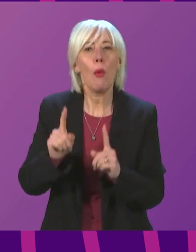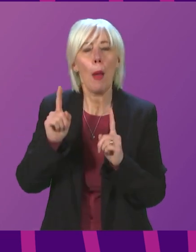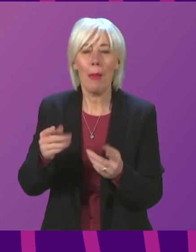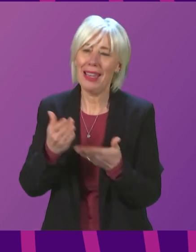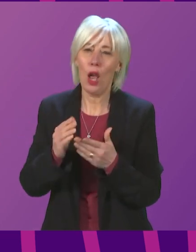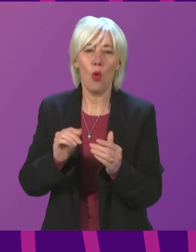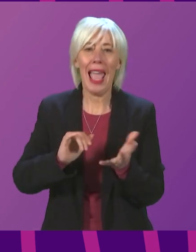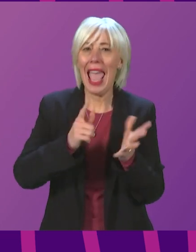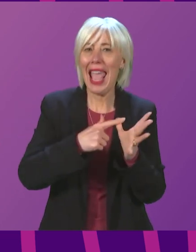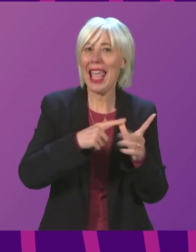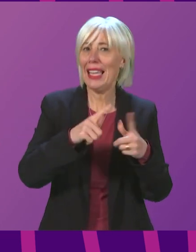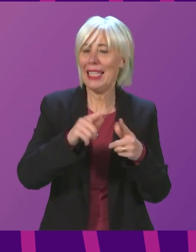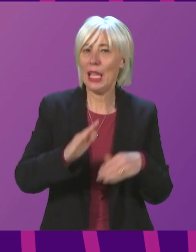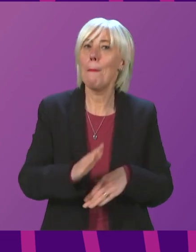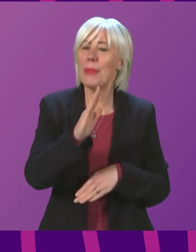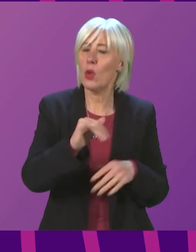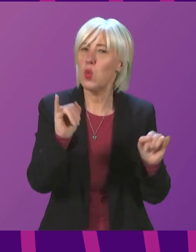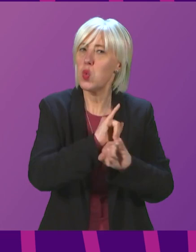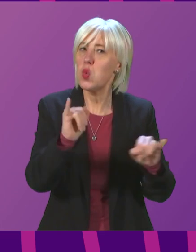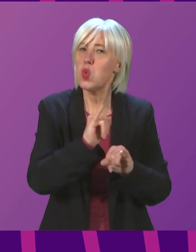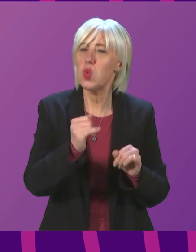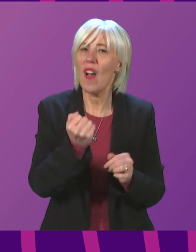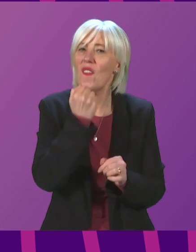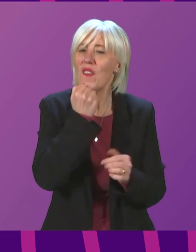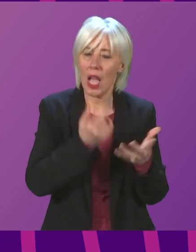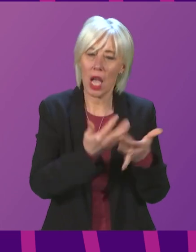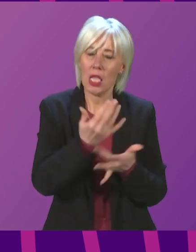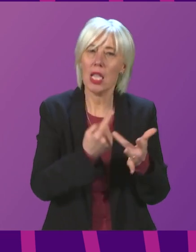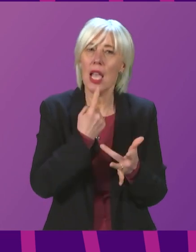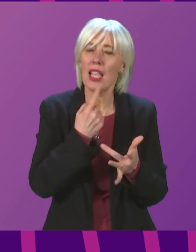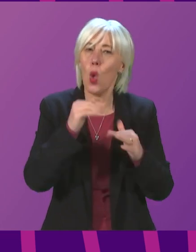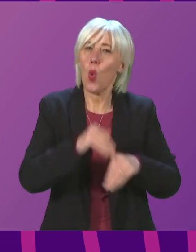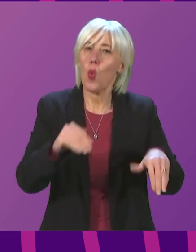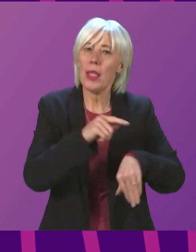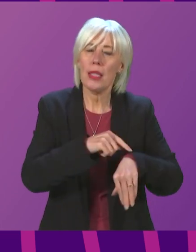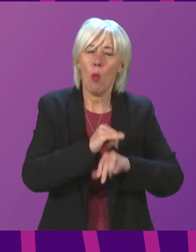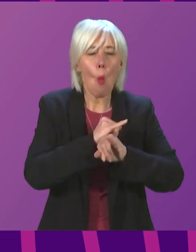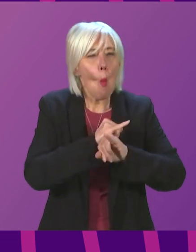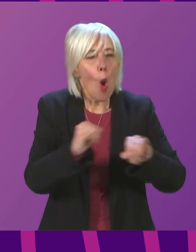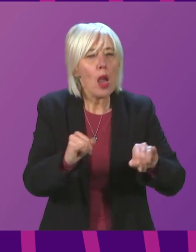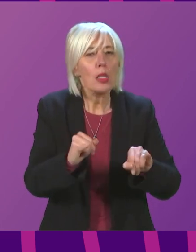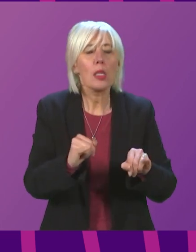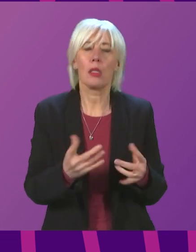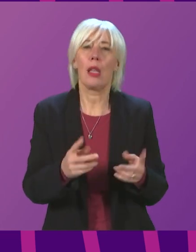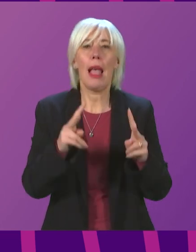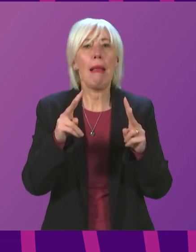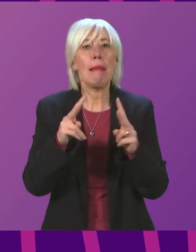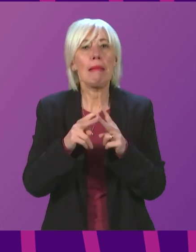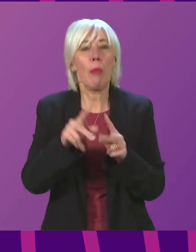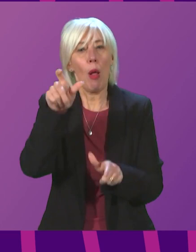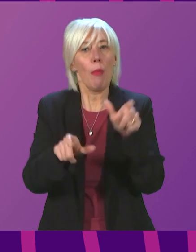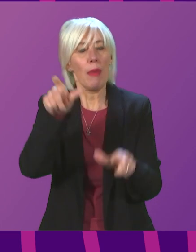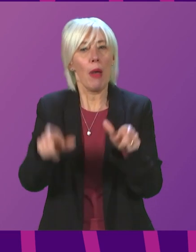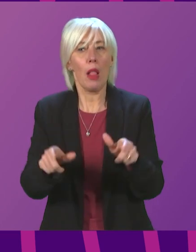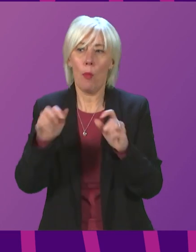in A&E departments. The latest appalling A&E figures show the worst ever waiting times for patients. Double the number of patients were waiting